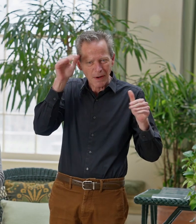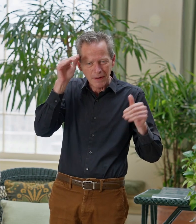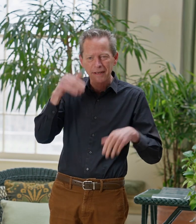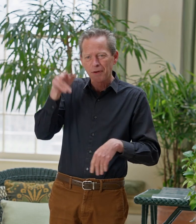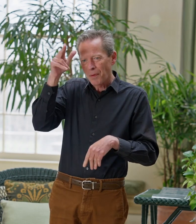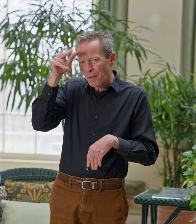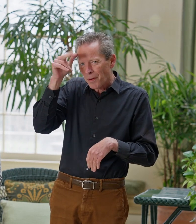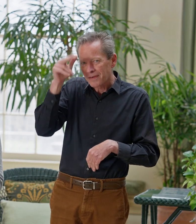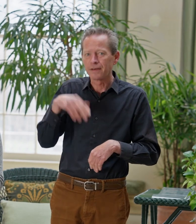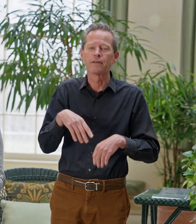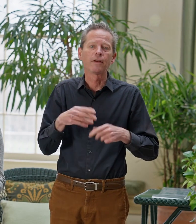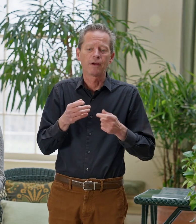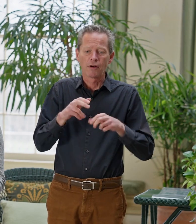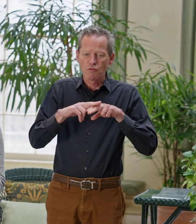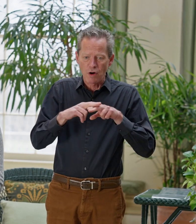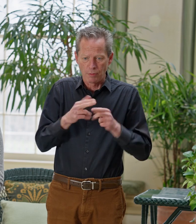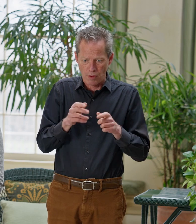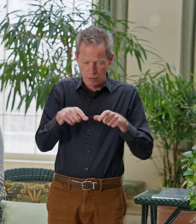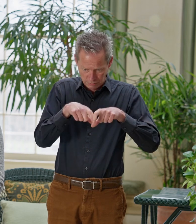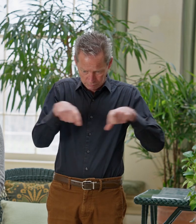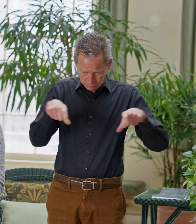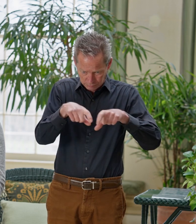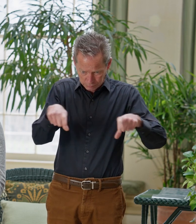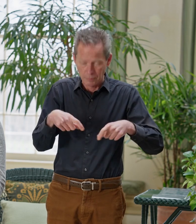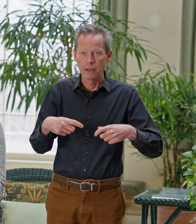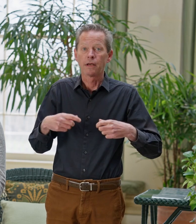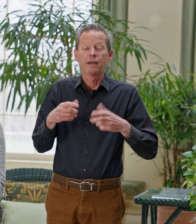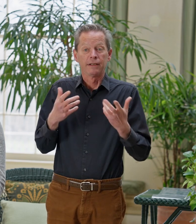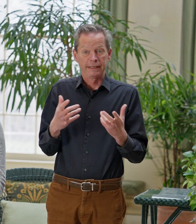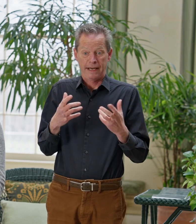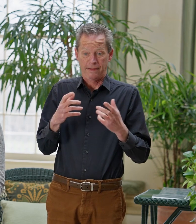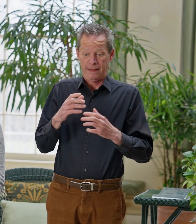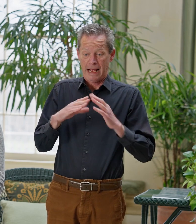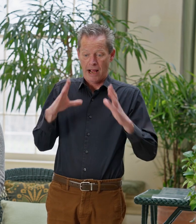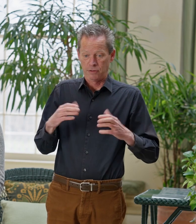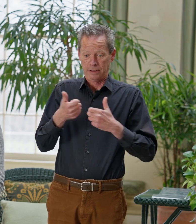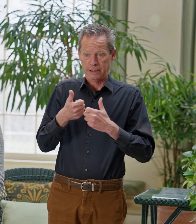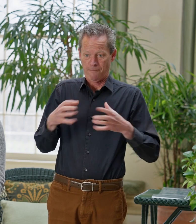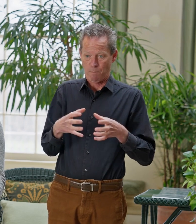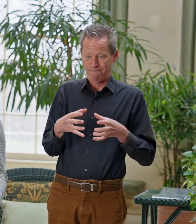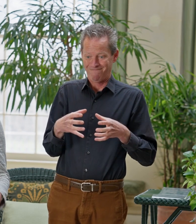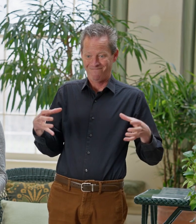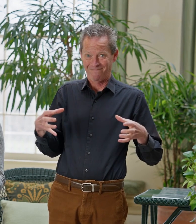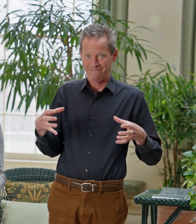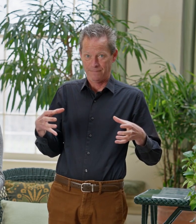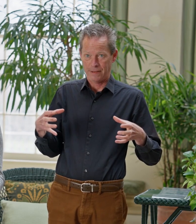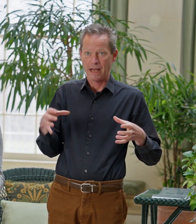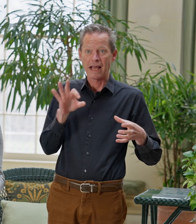ties to pull what was a steel reinforced concrete structure apart. Seven, nine feet, four inches